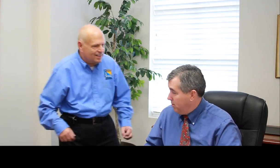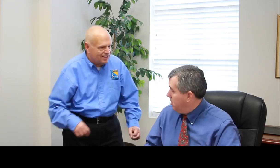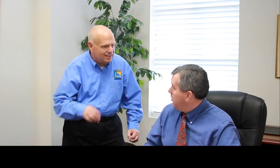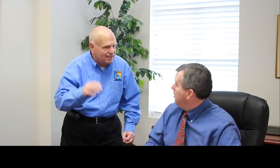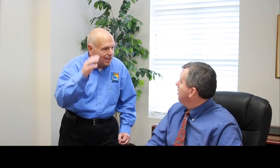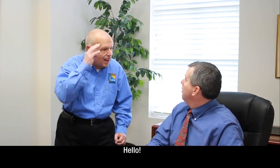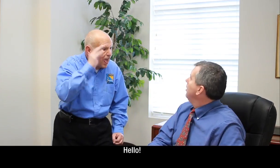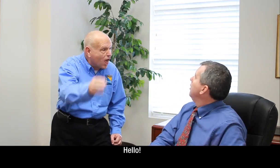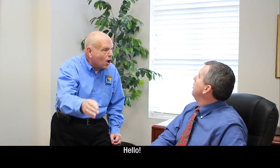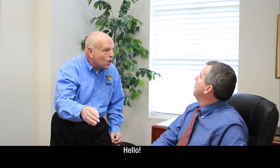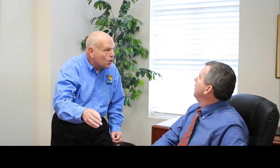Hello.